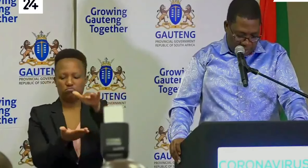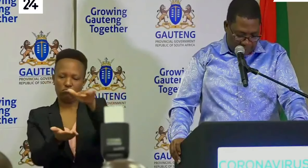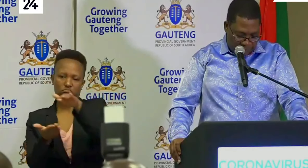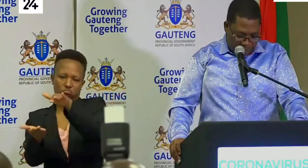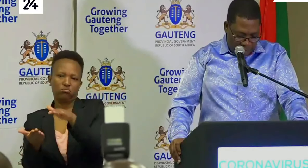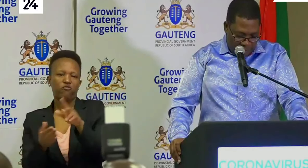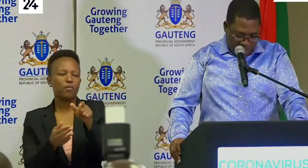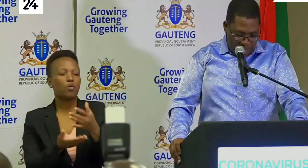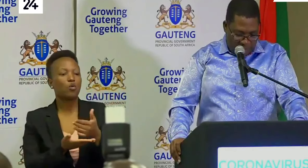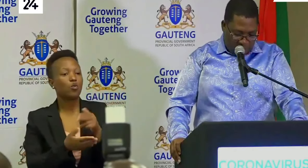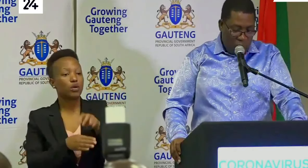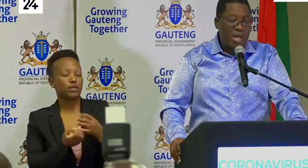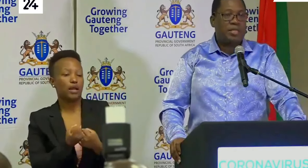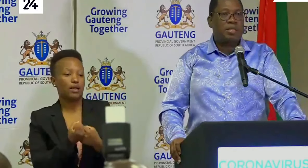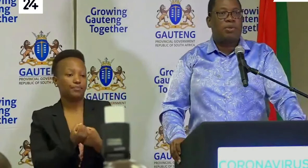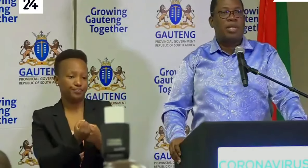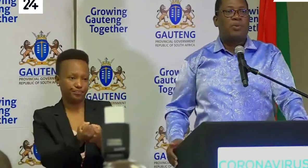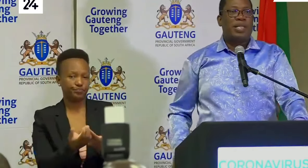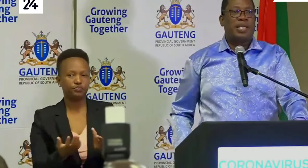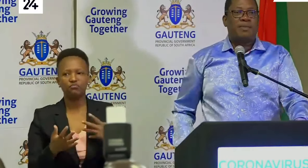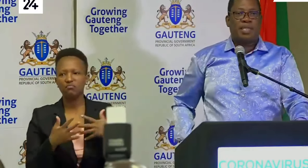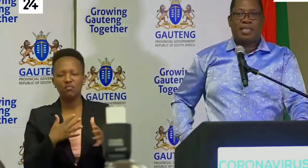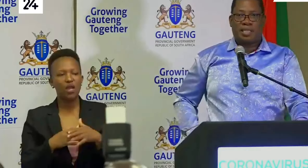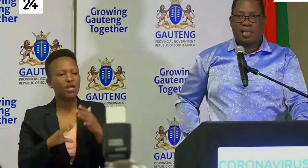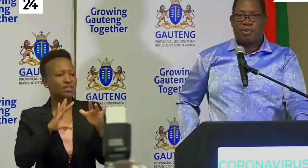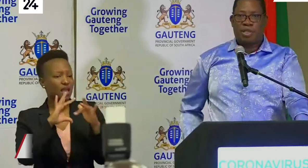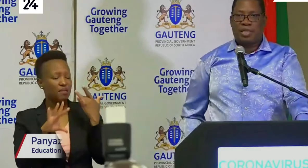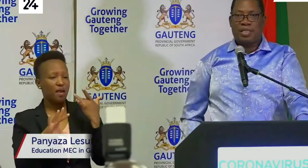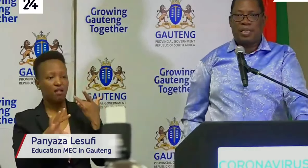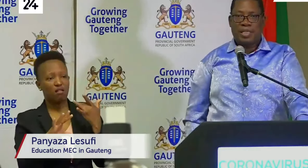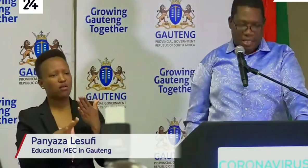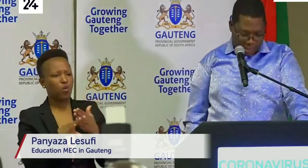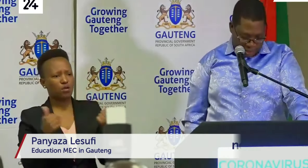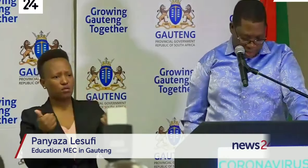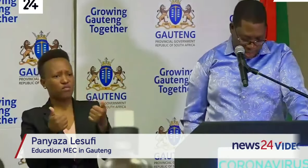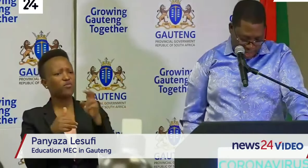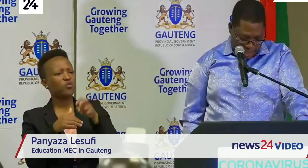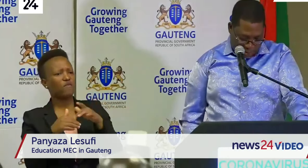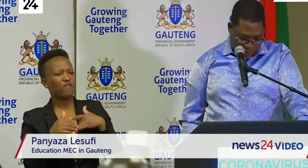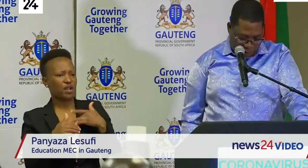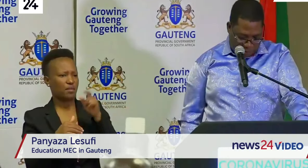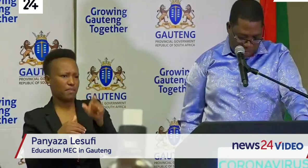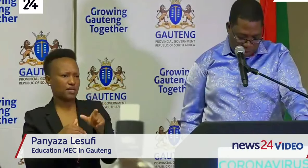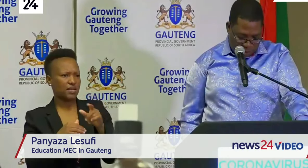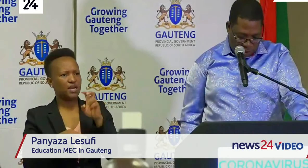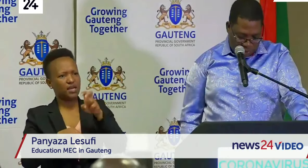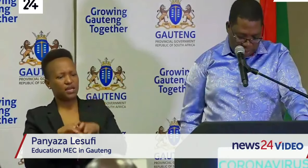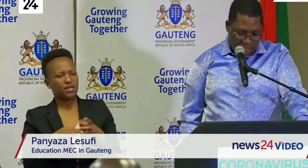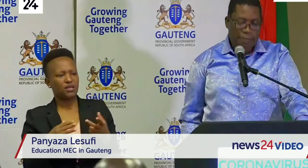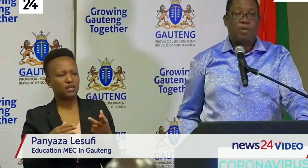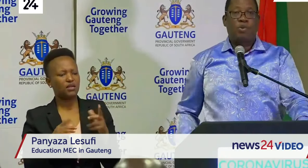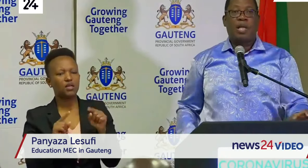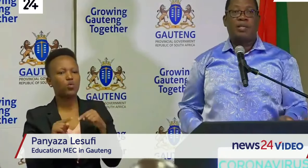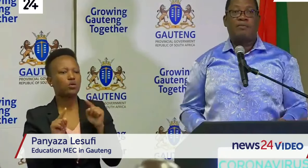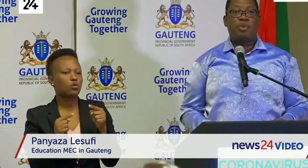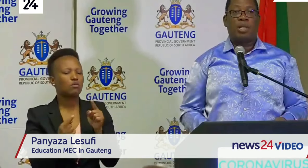assistance our email still works so anyone that feels that there is somebody that is in need and that we have not managed to reach